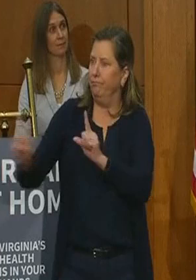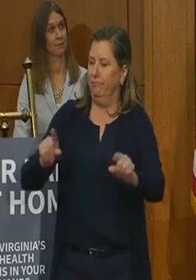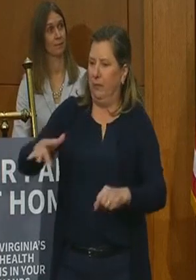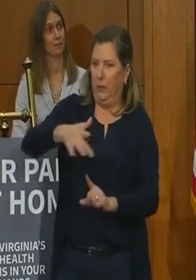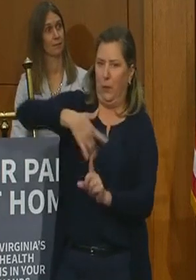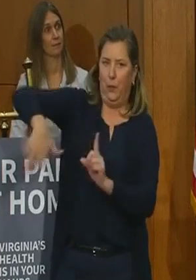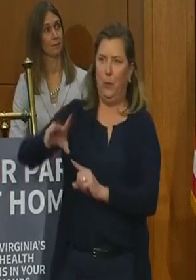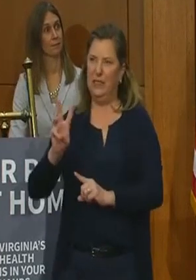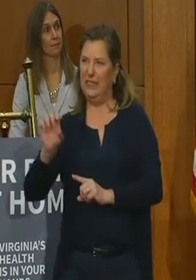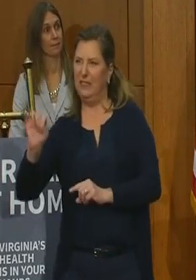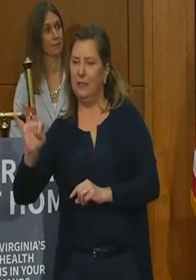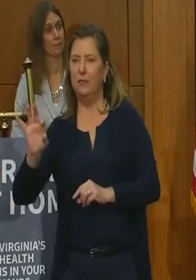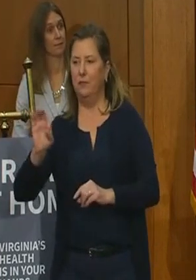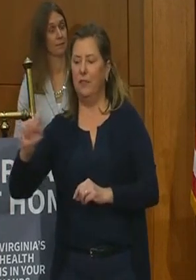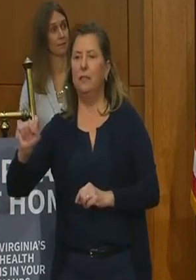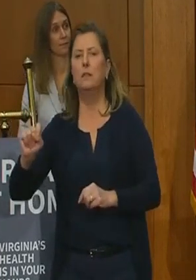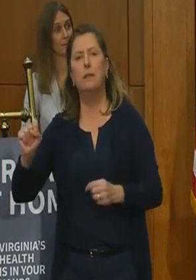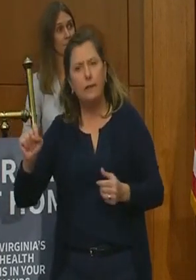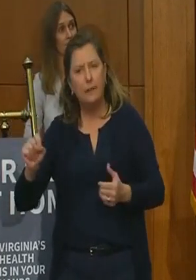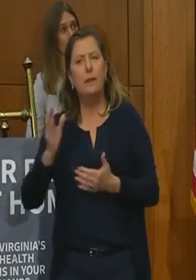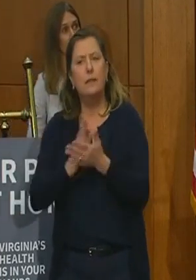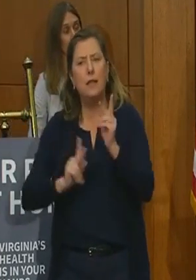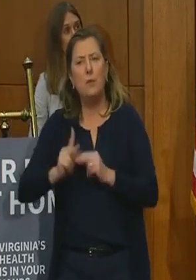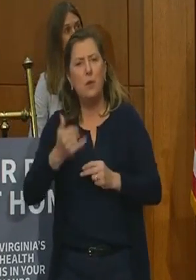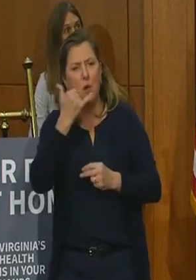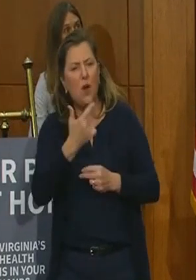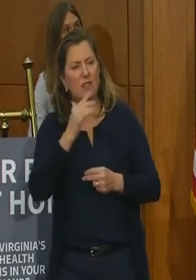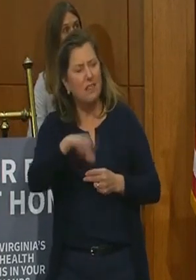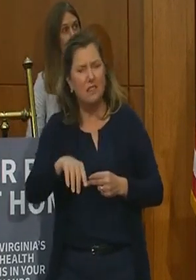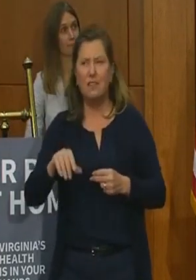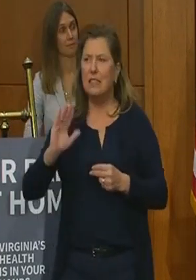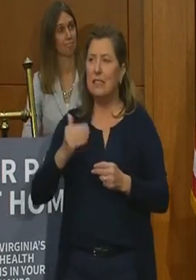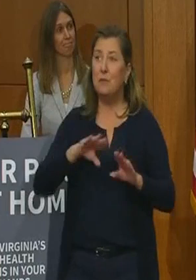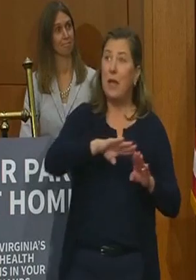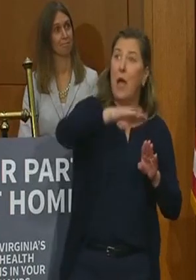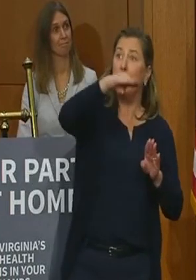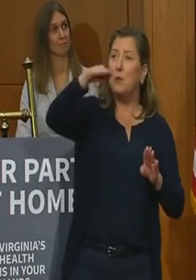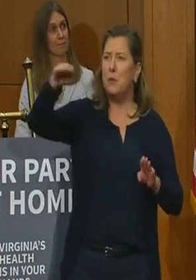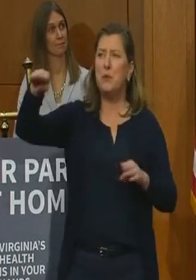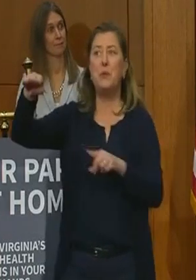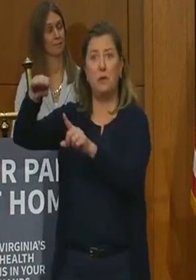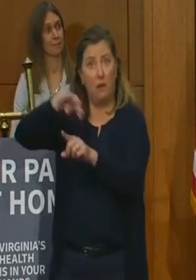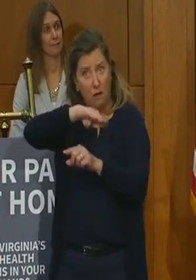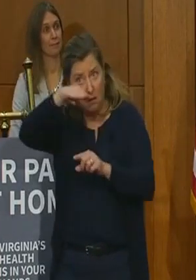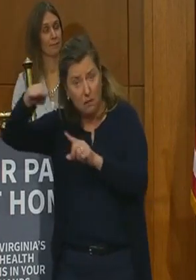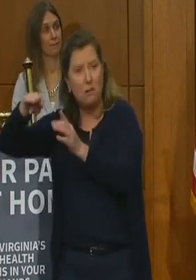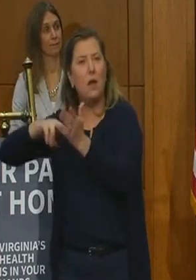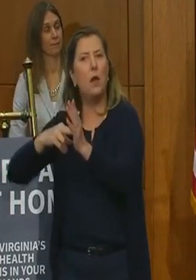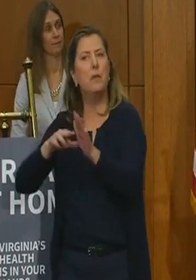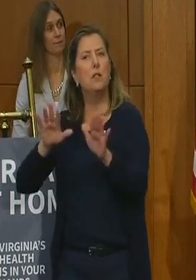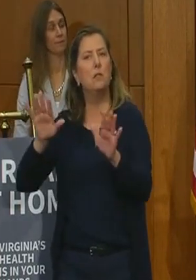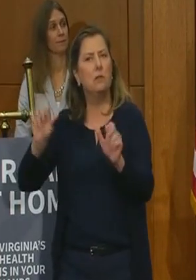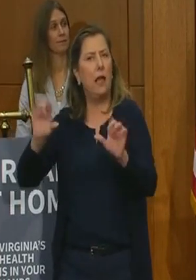and say, Ralph, we see that the curves are flattening. Isn't it time to ease the